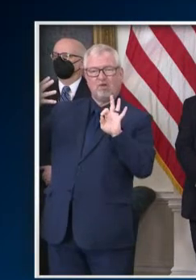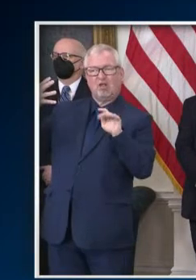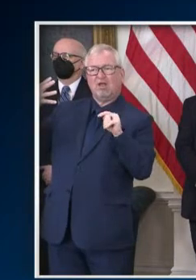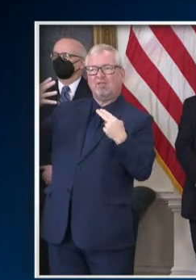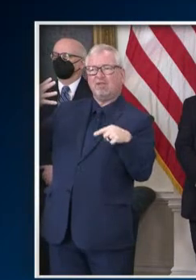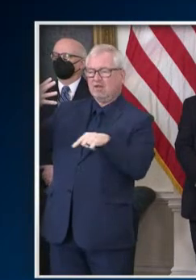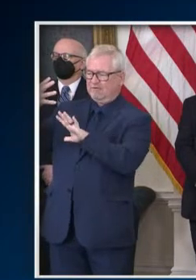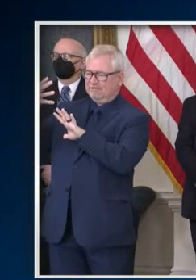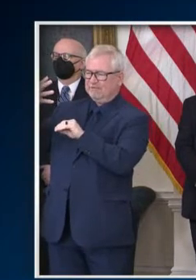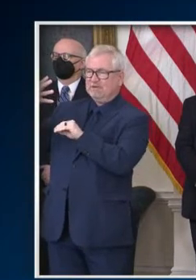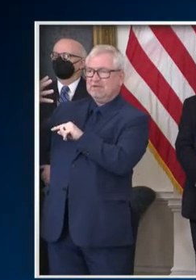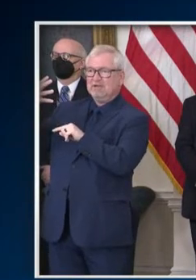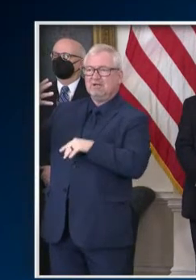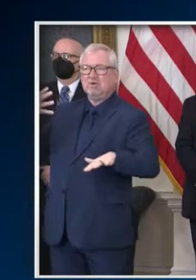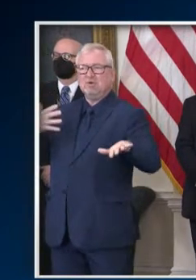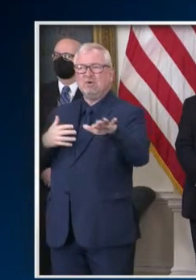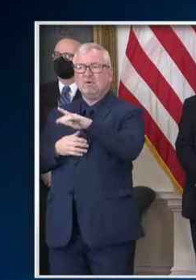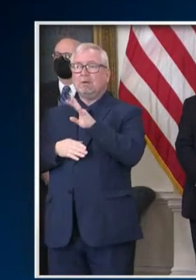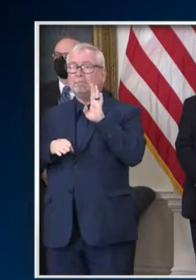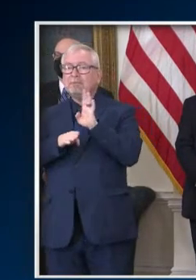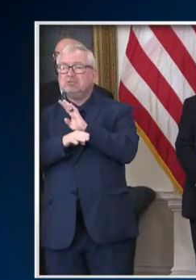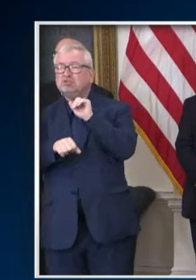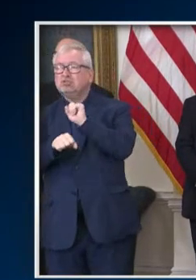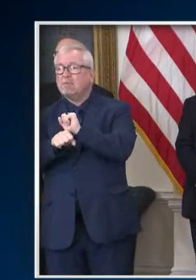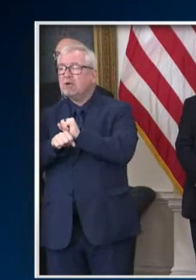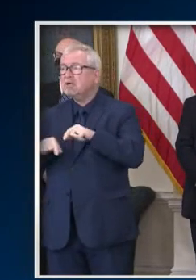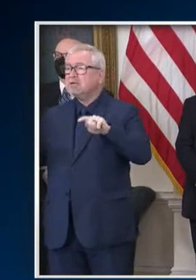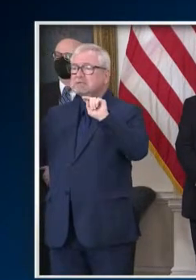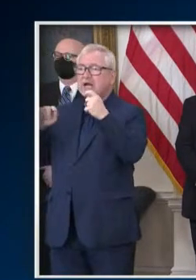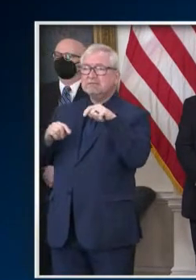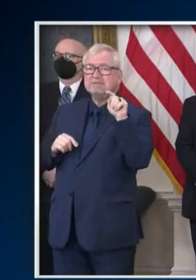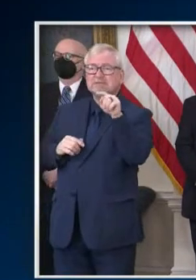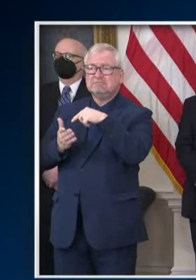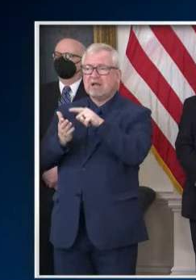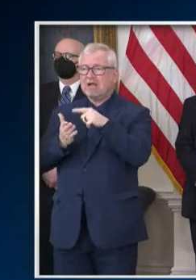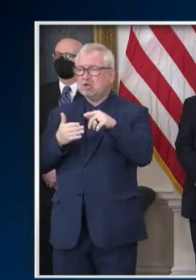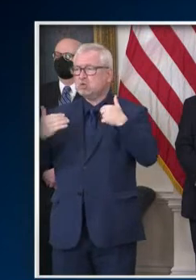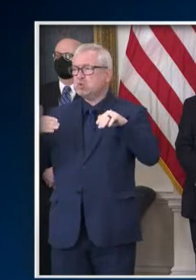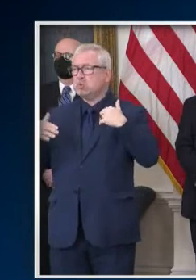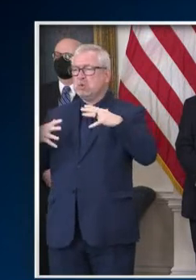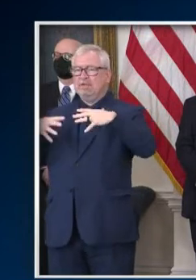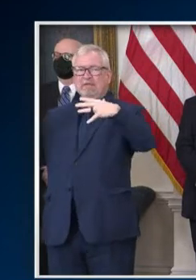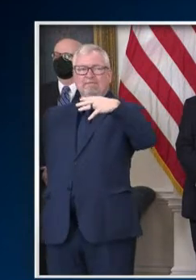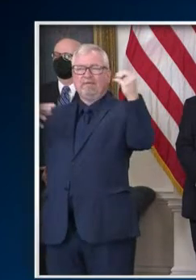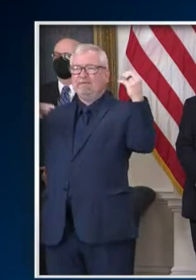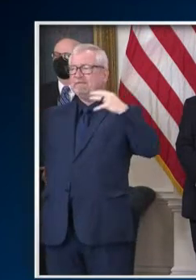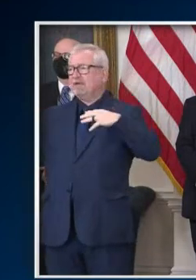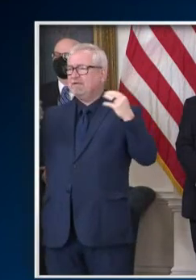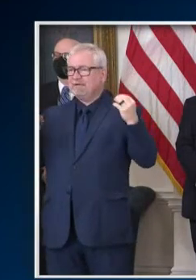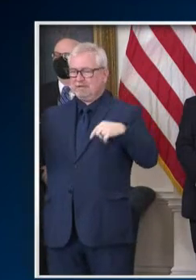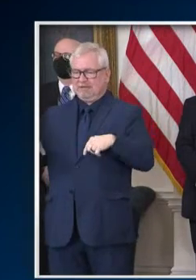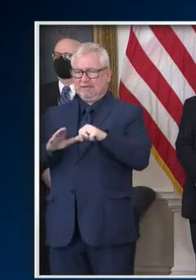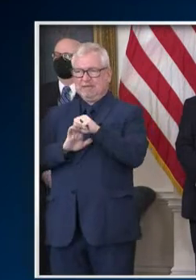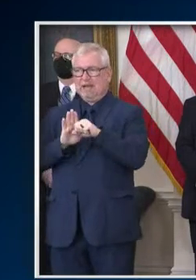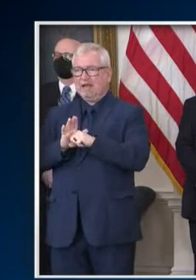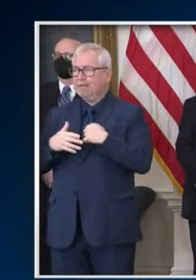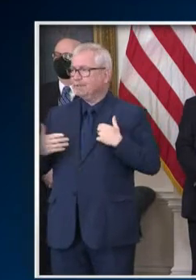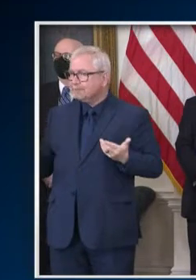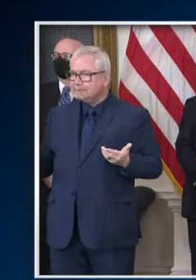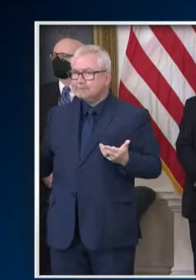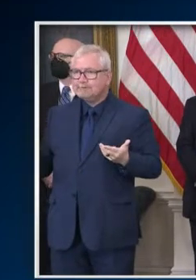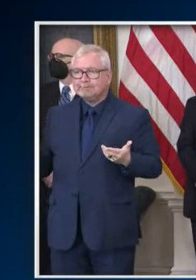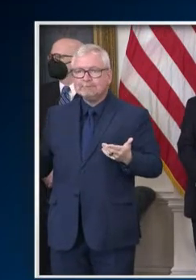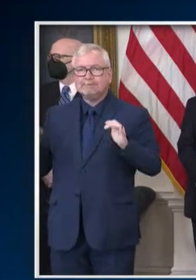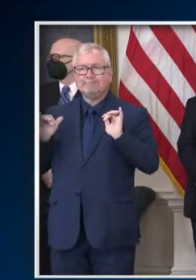were fleeing the state in record numbers, and an overwhelming majority of Marylanders believed